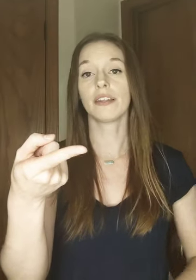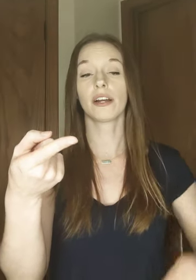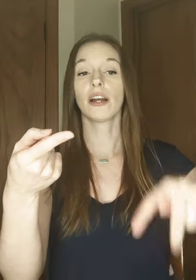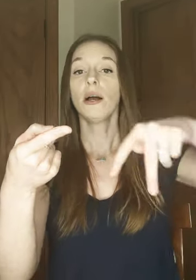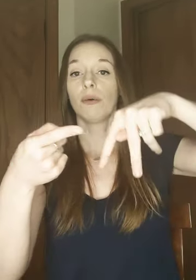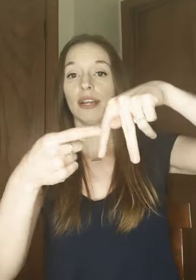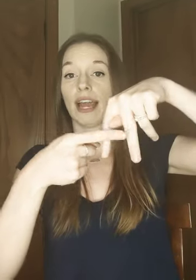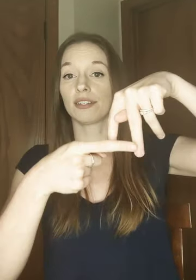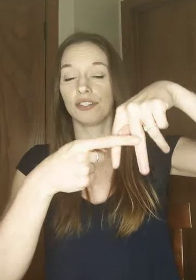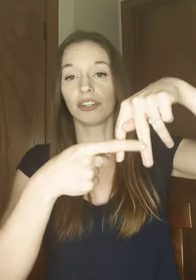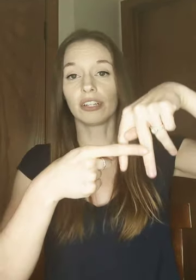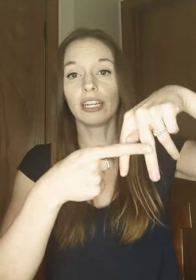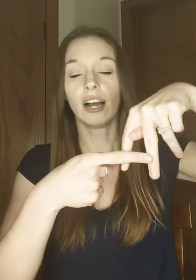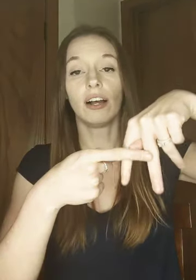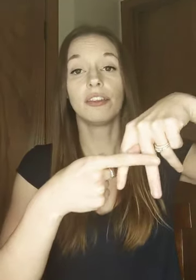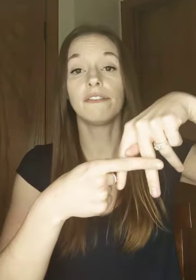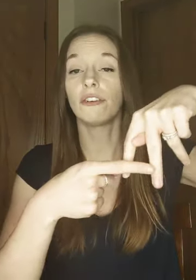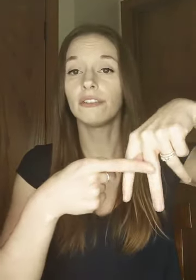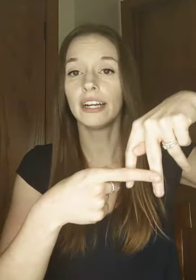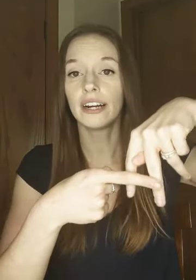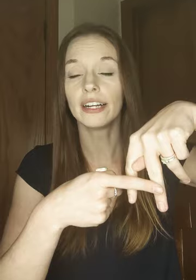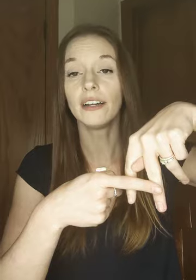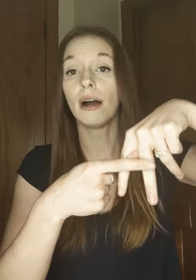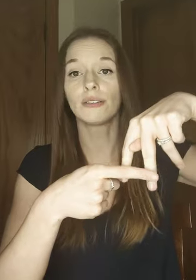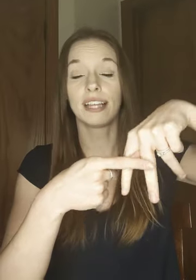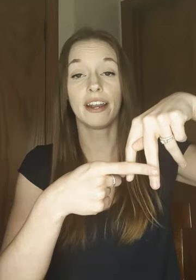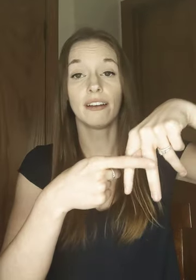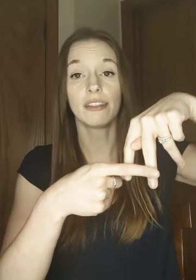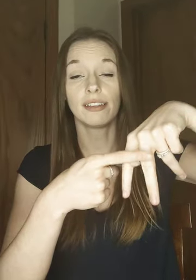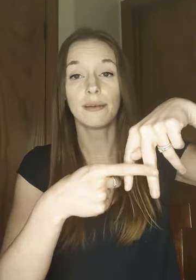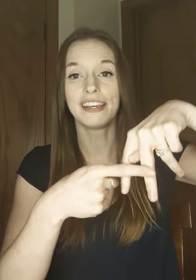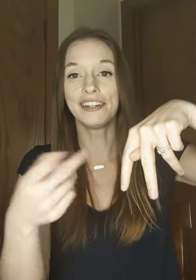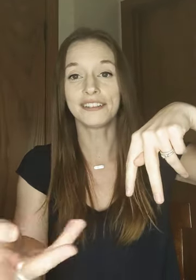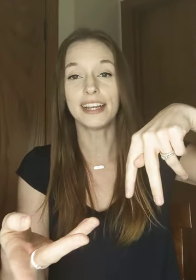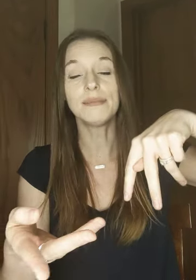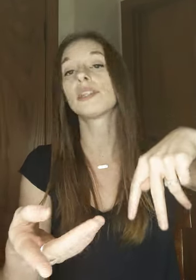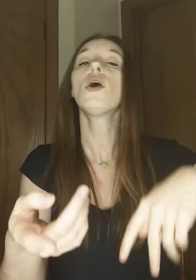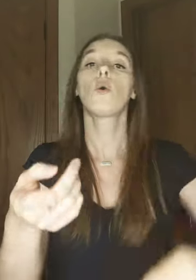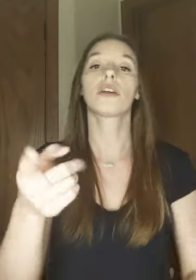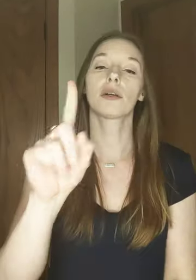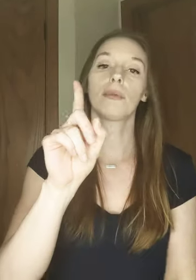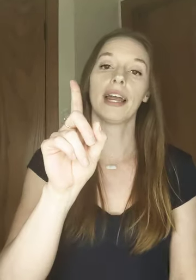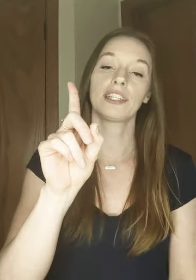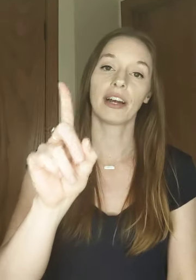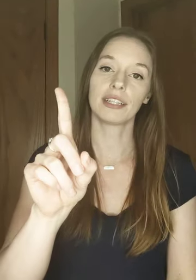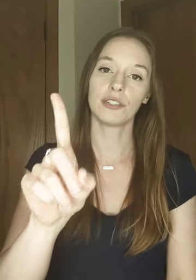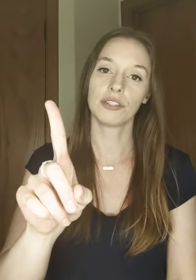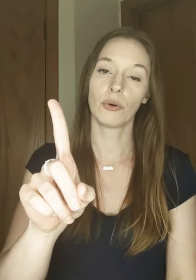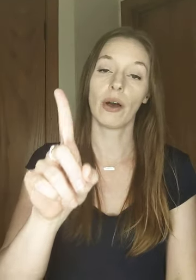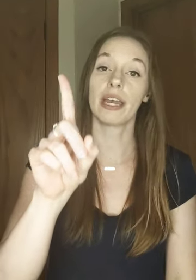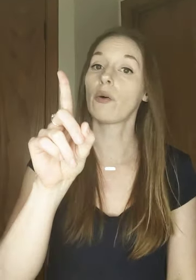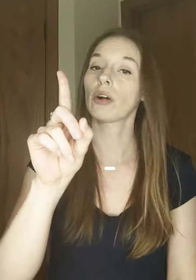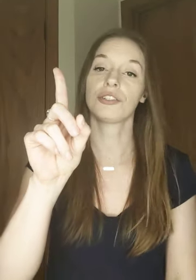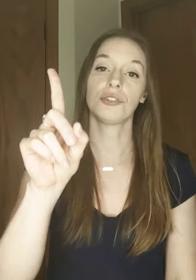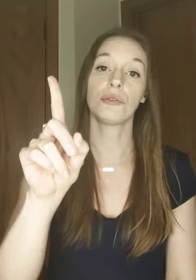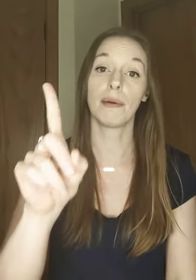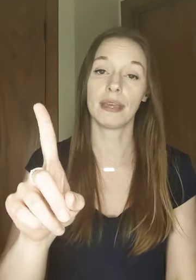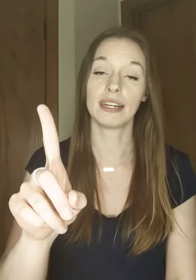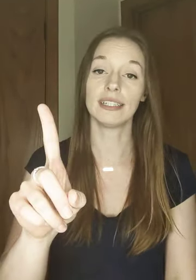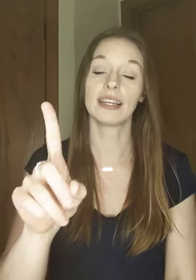either put it externally on the vulva area outside of the labia your lips or they're applying directly to the toy or to a penis